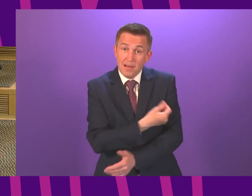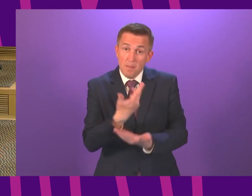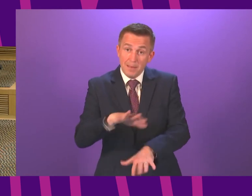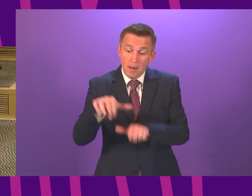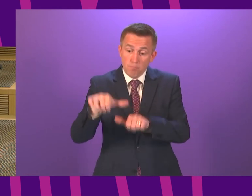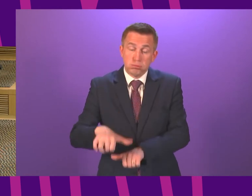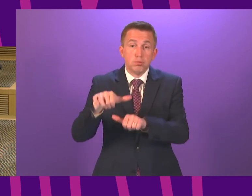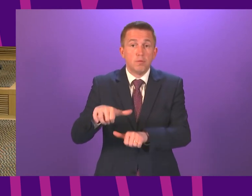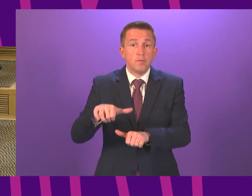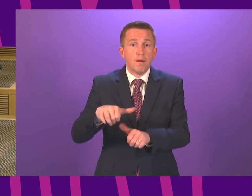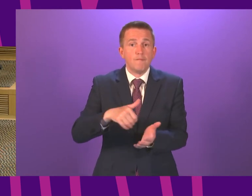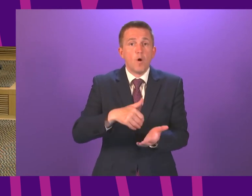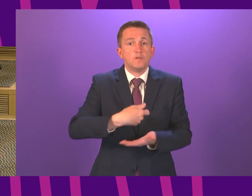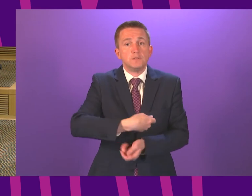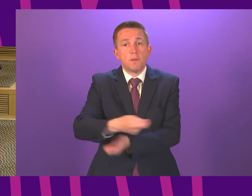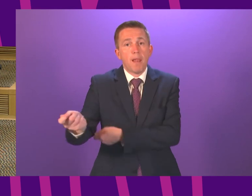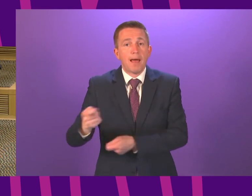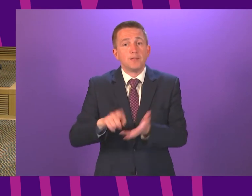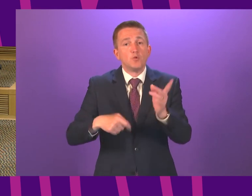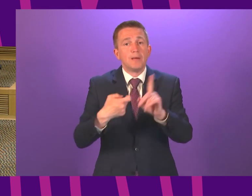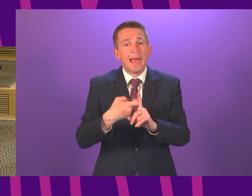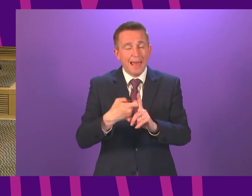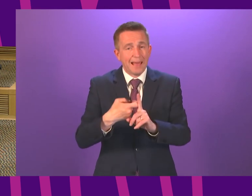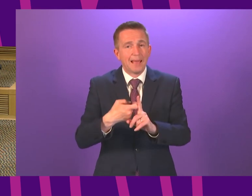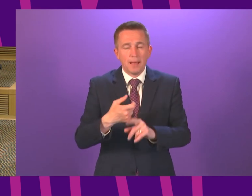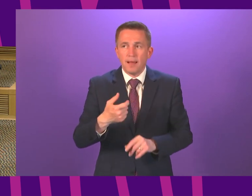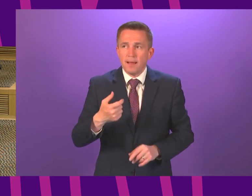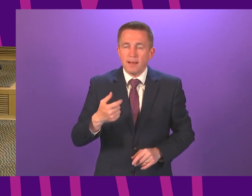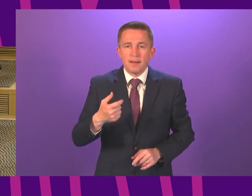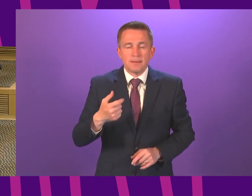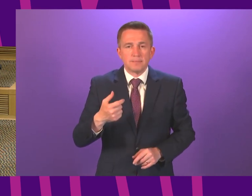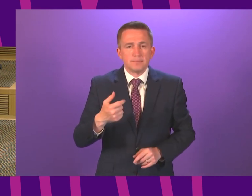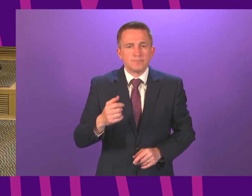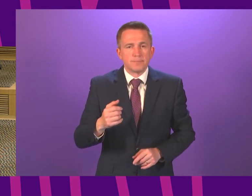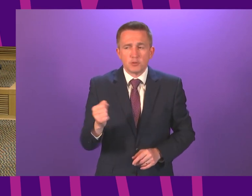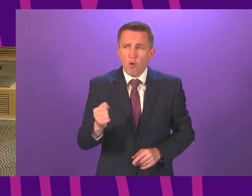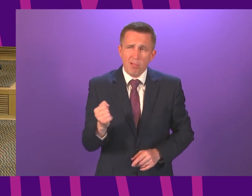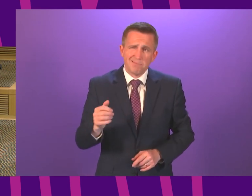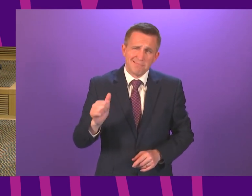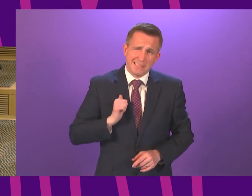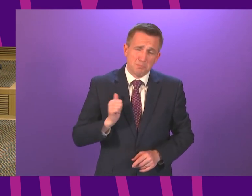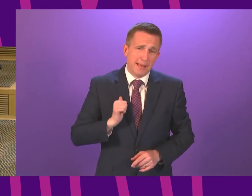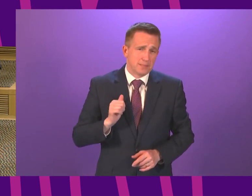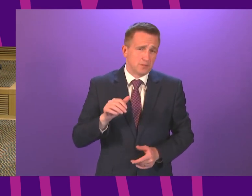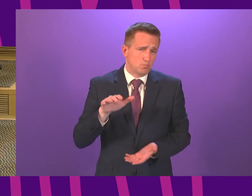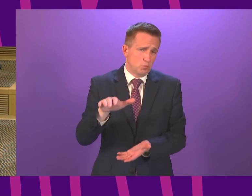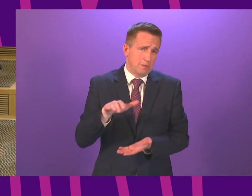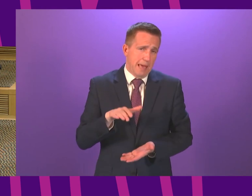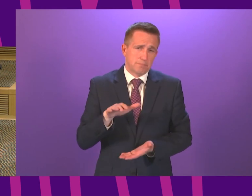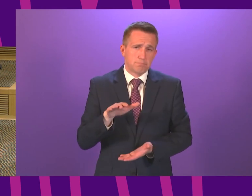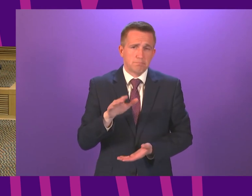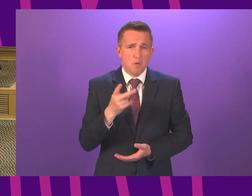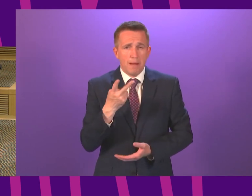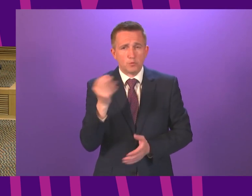supply in the UK we are expecting that we will secure around 20